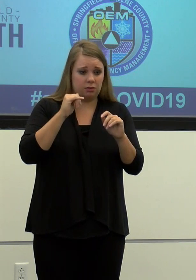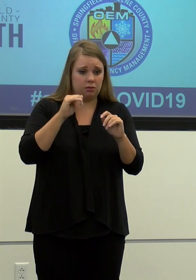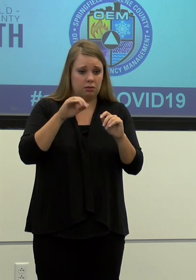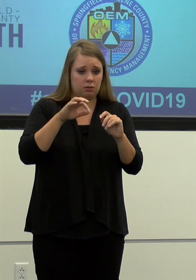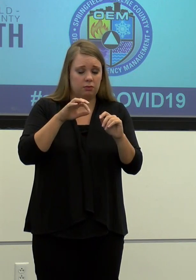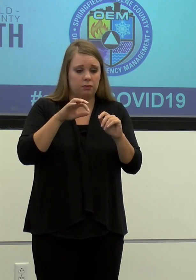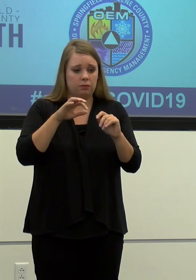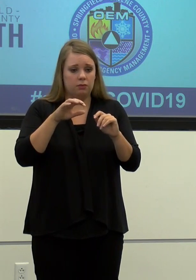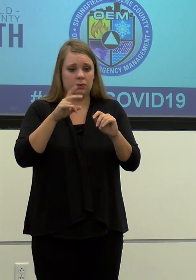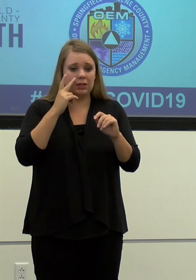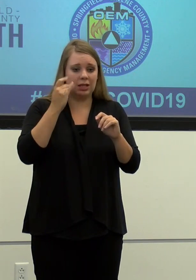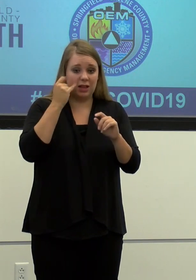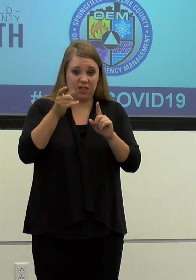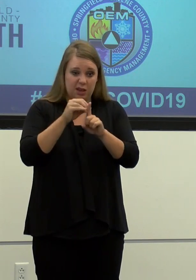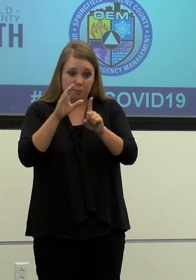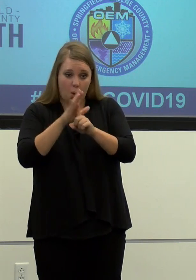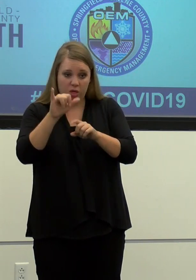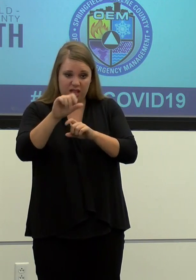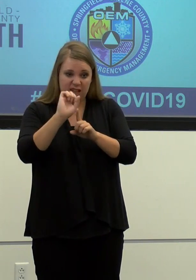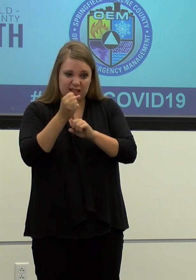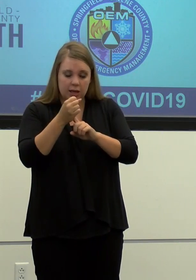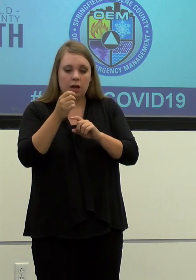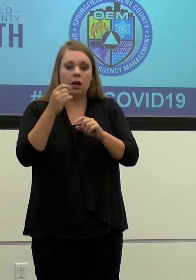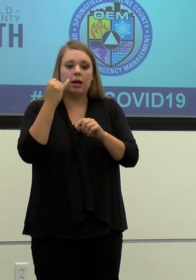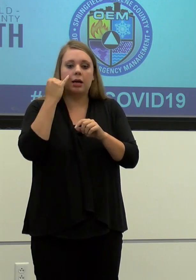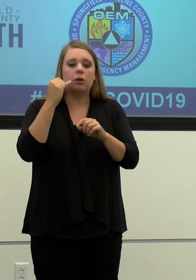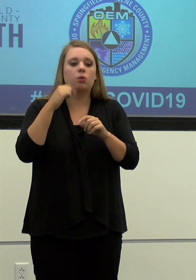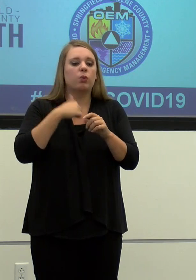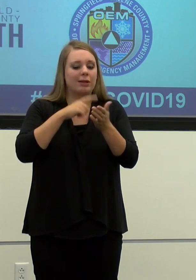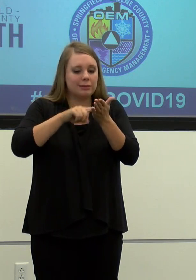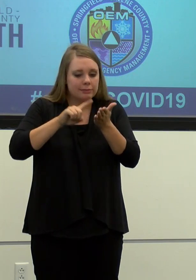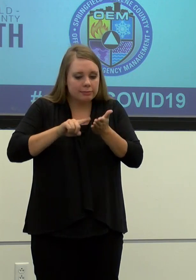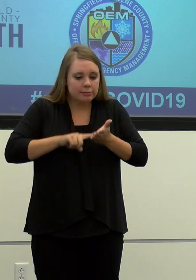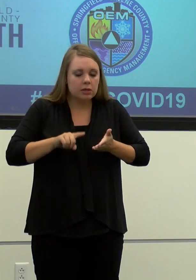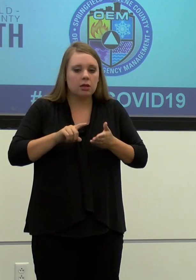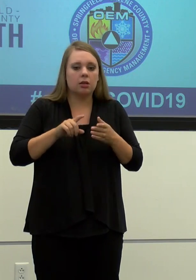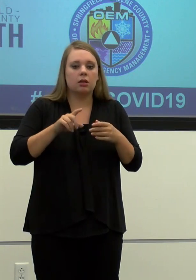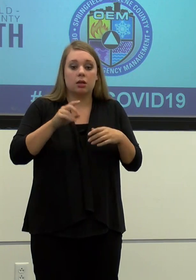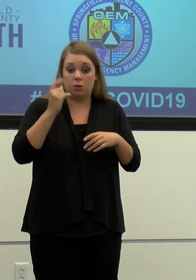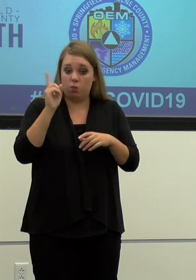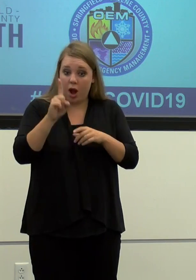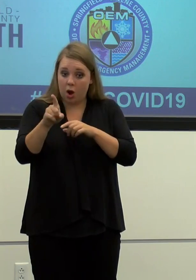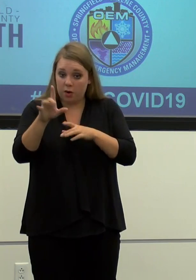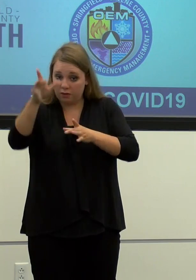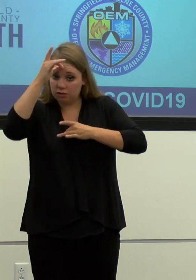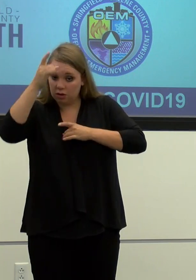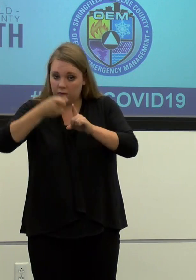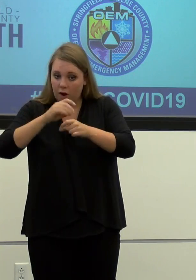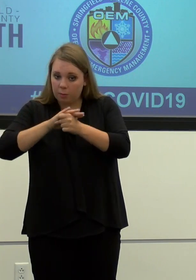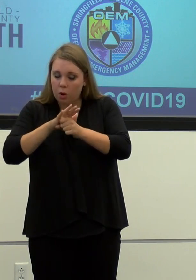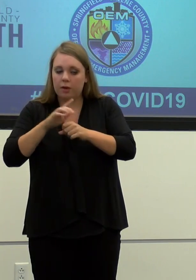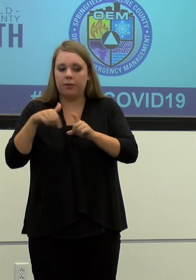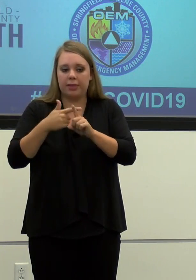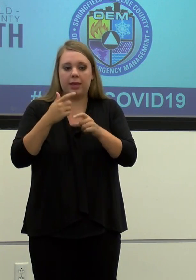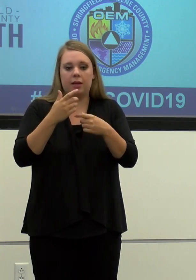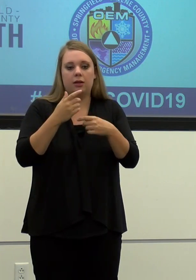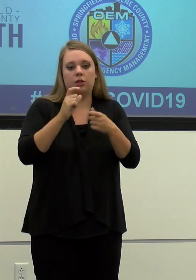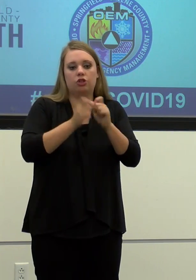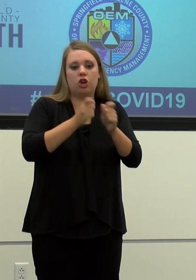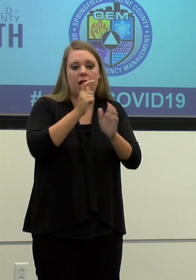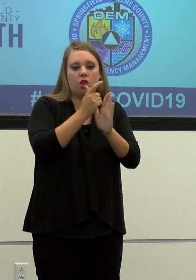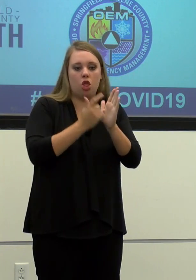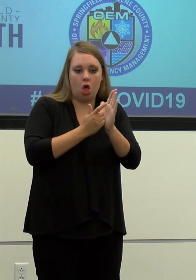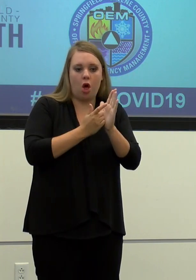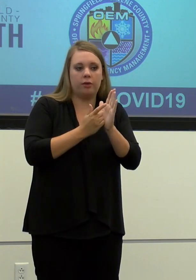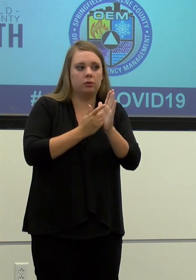setting. And we're going to let that data drive future policy decisions. there's not anything pending right now, but we're having